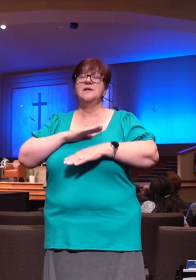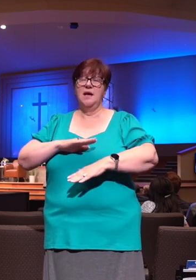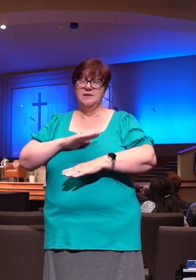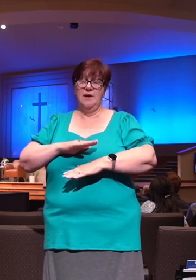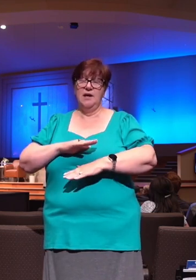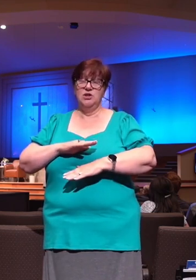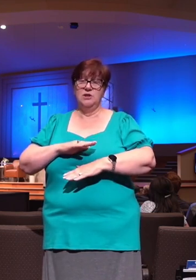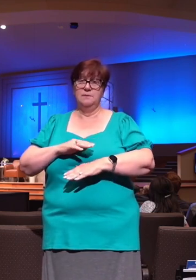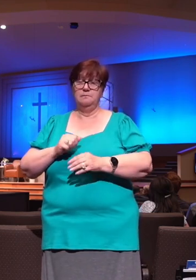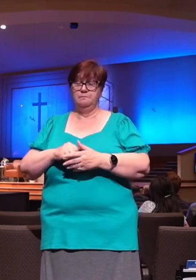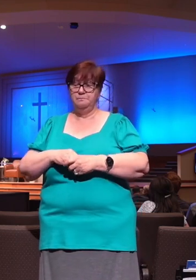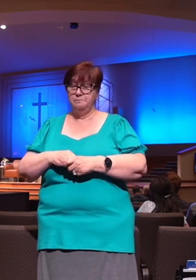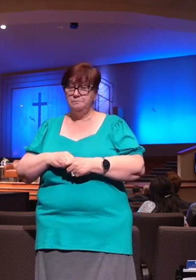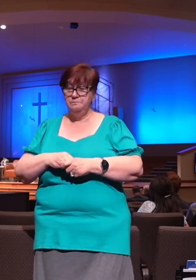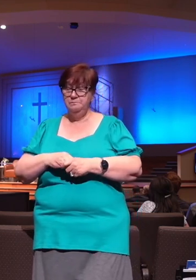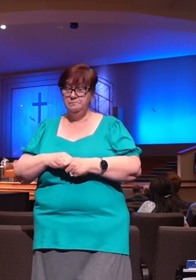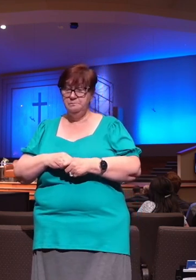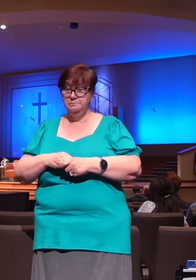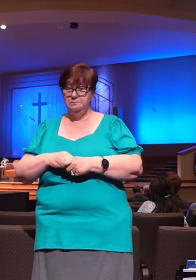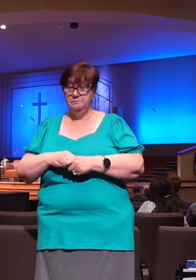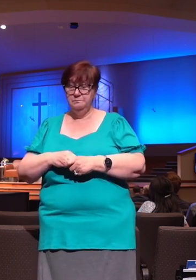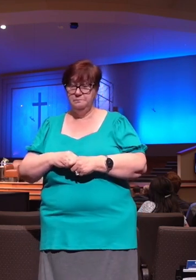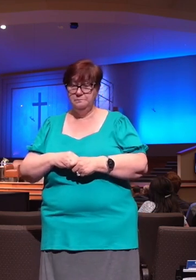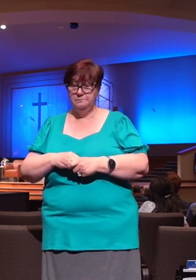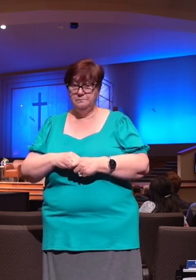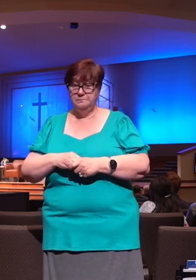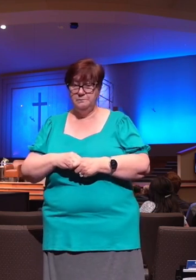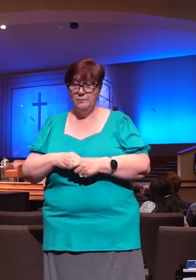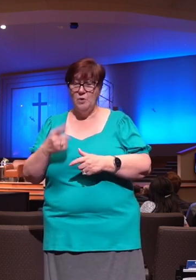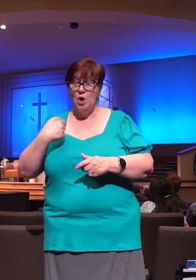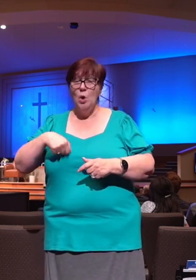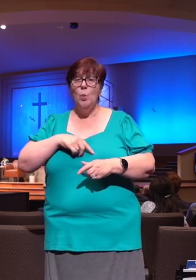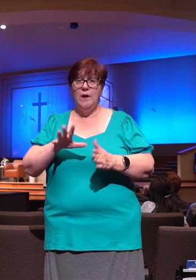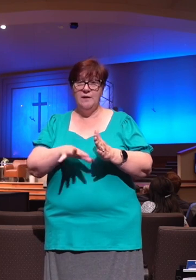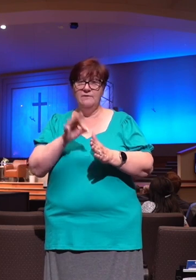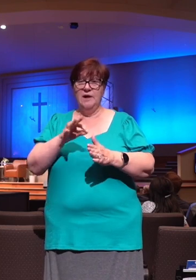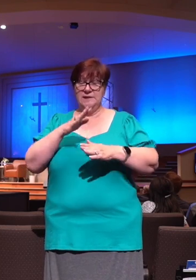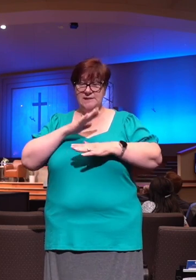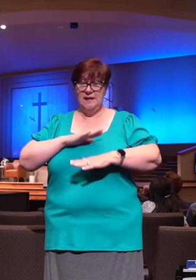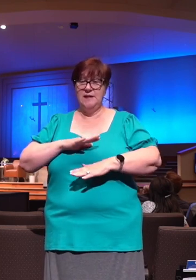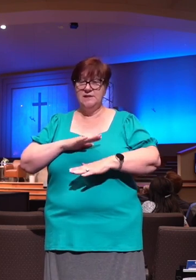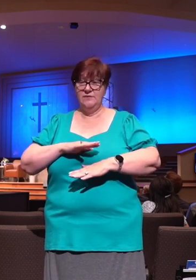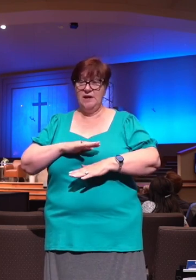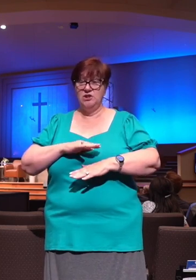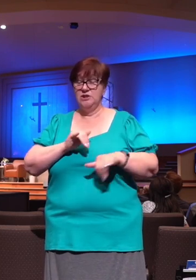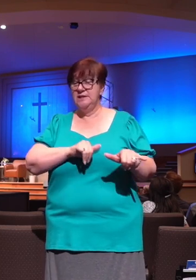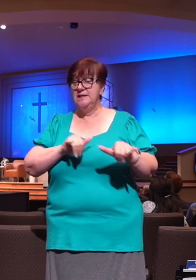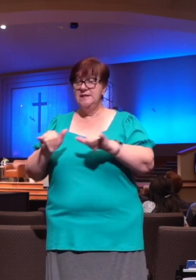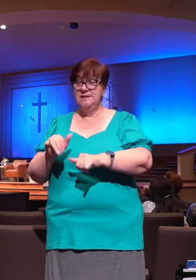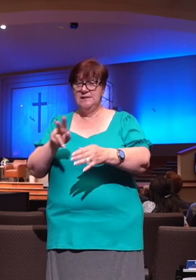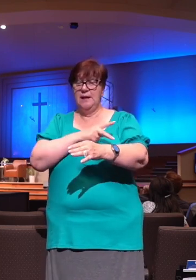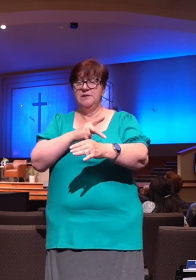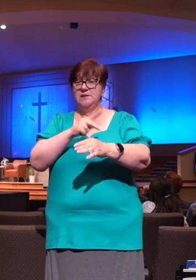in which we find this satisfaction. And we can find this satisfaction as well. And it's not just in circumstances, it's not just